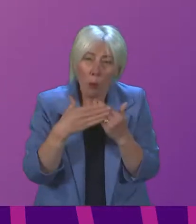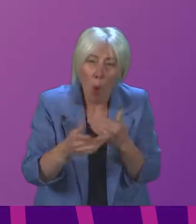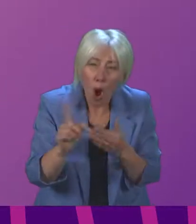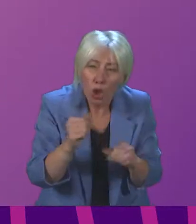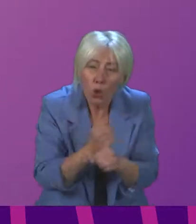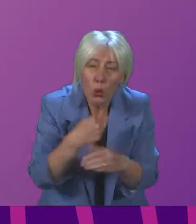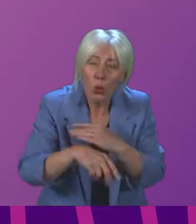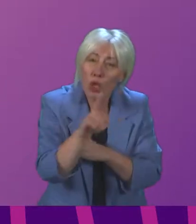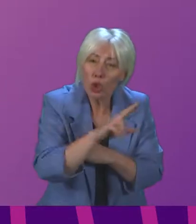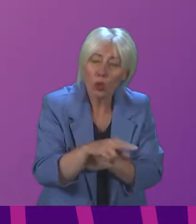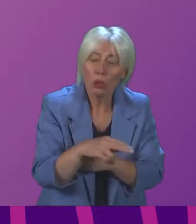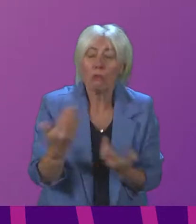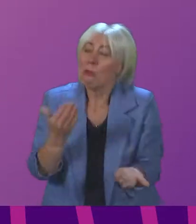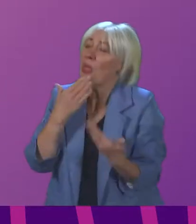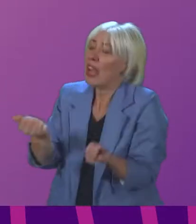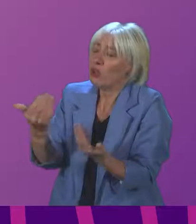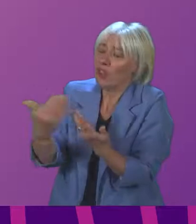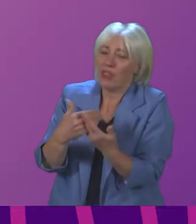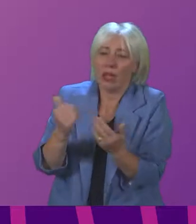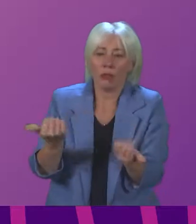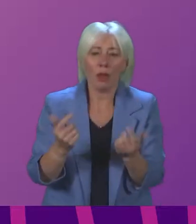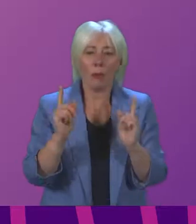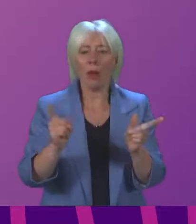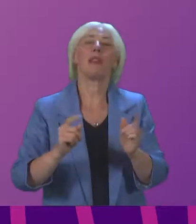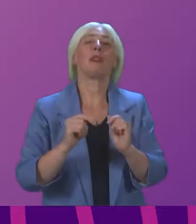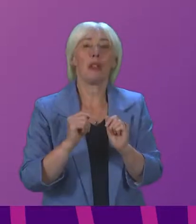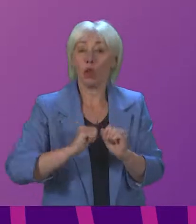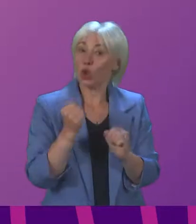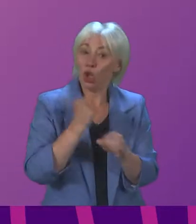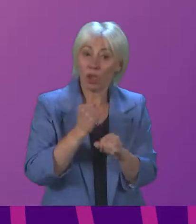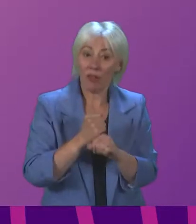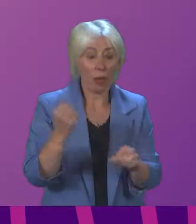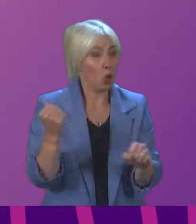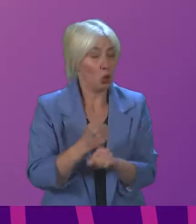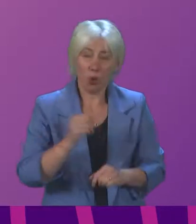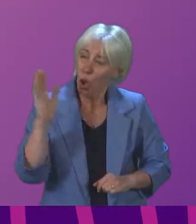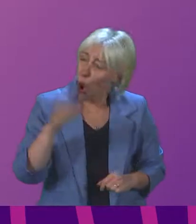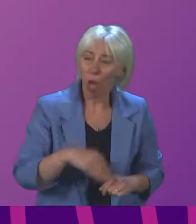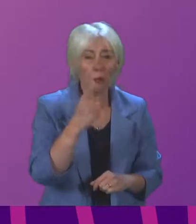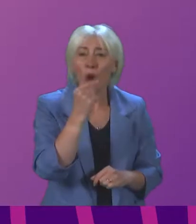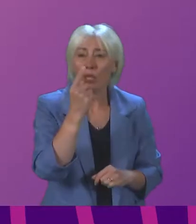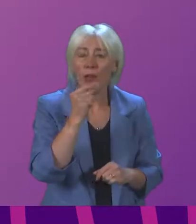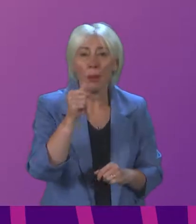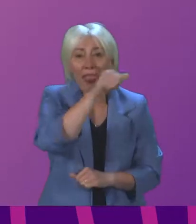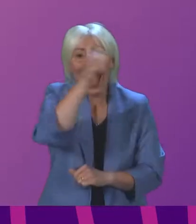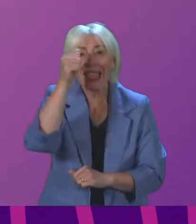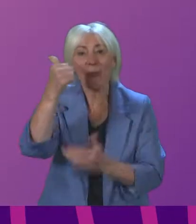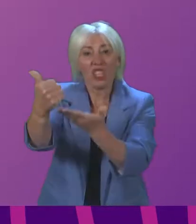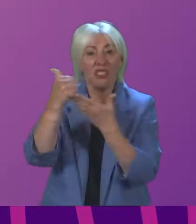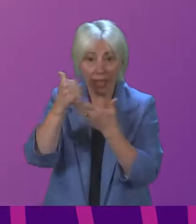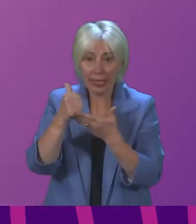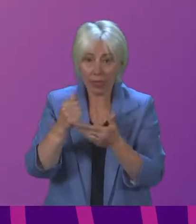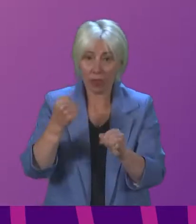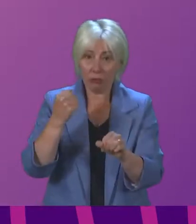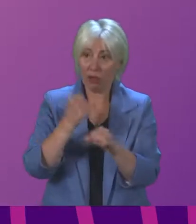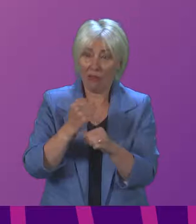thank the member for the intervention. I believe the Scottish Government are doing everything they can that has been advised by the experts at this time. But